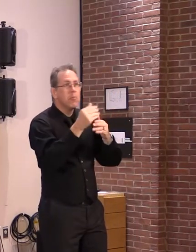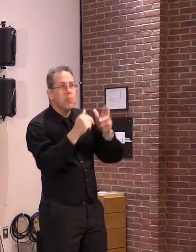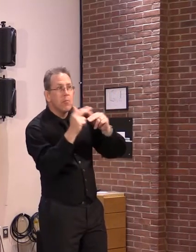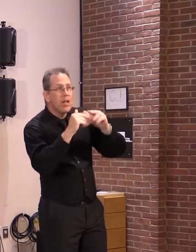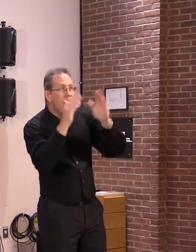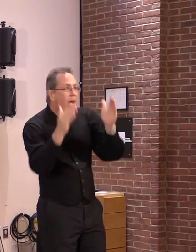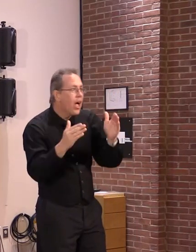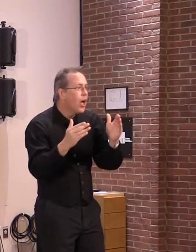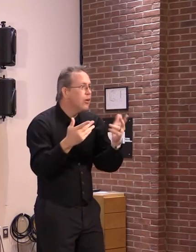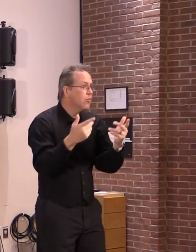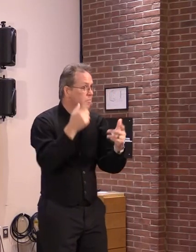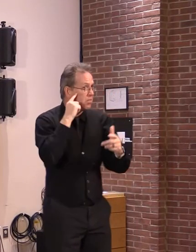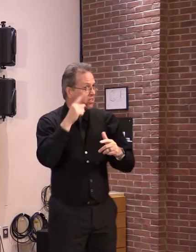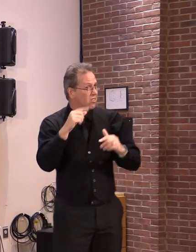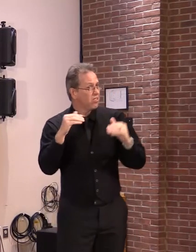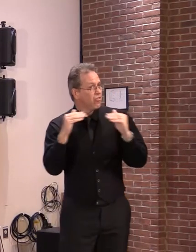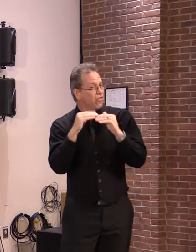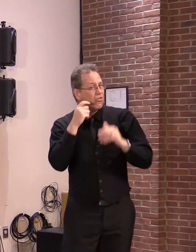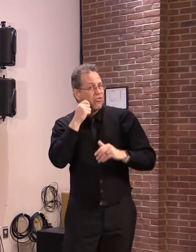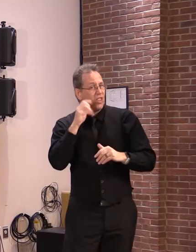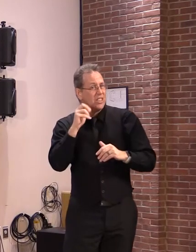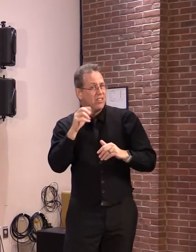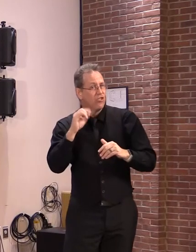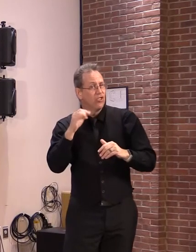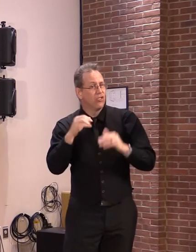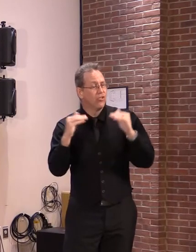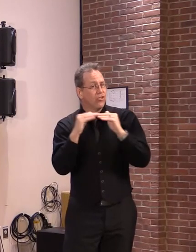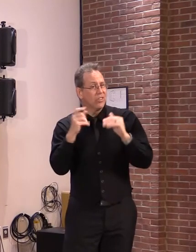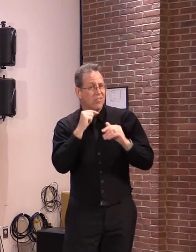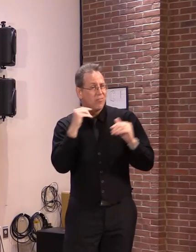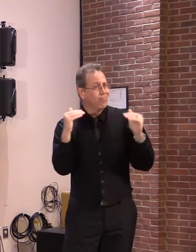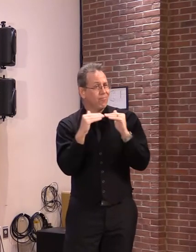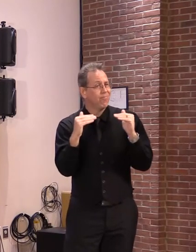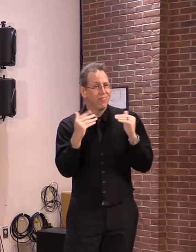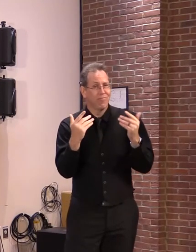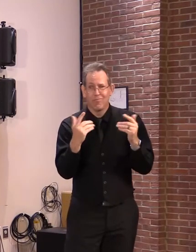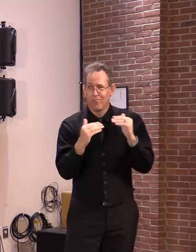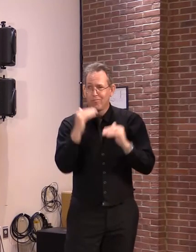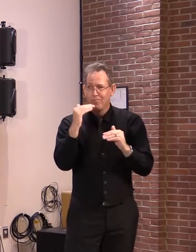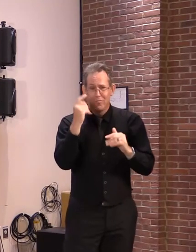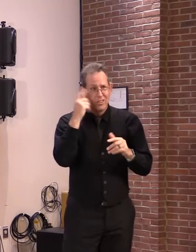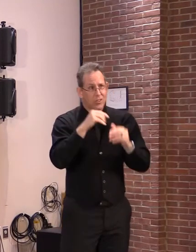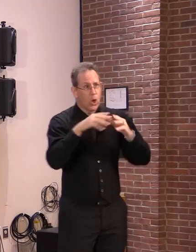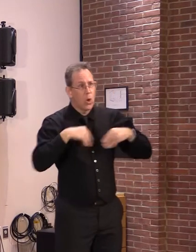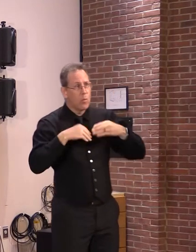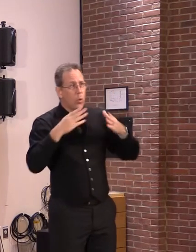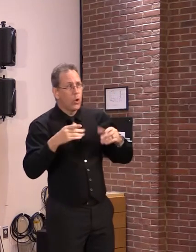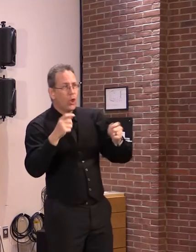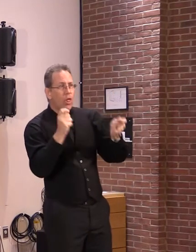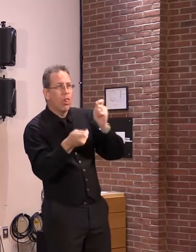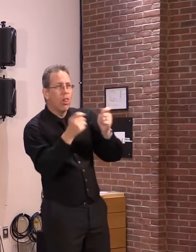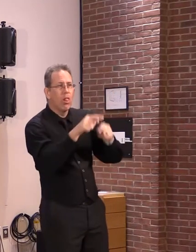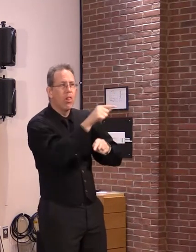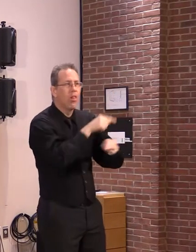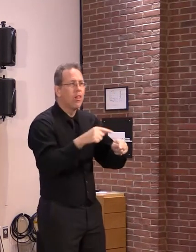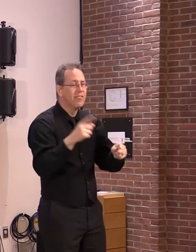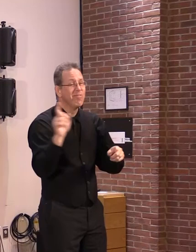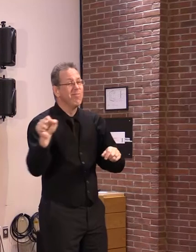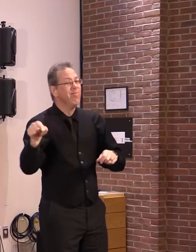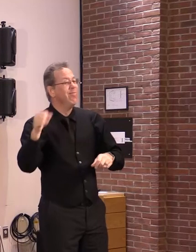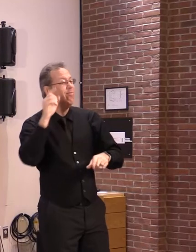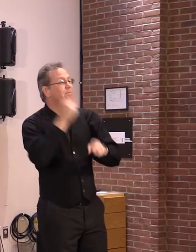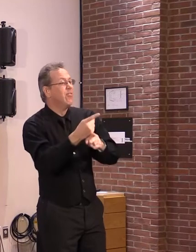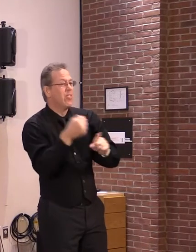issue? I think it's a crisis that is affecting all of us and it isn't race